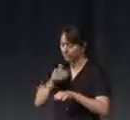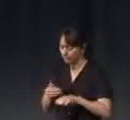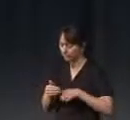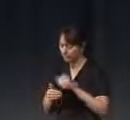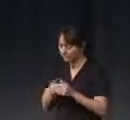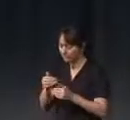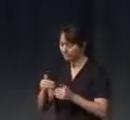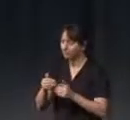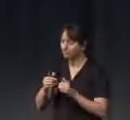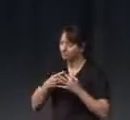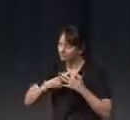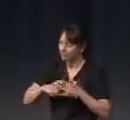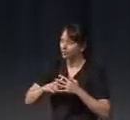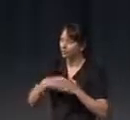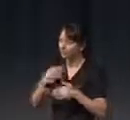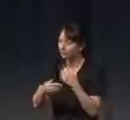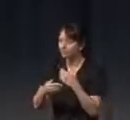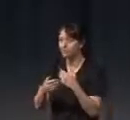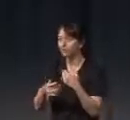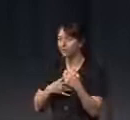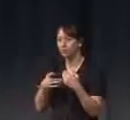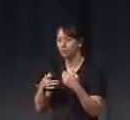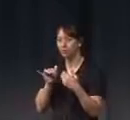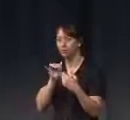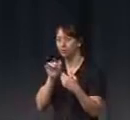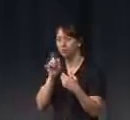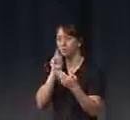and to find somebody who you can look in the eyes.